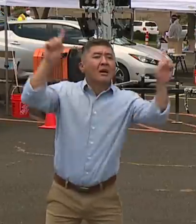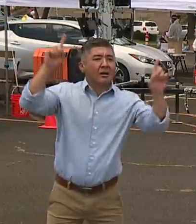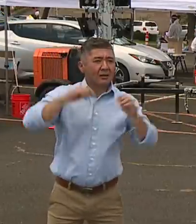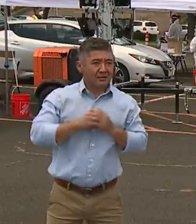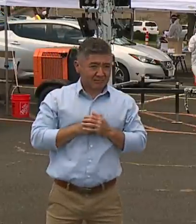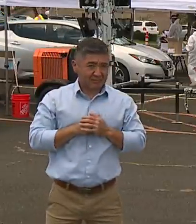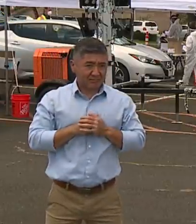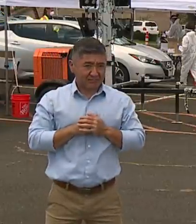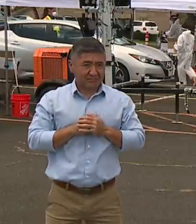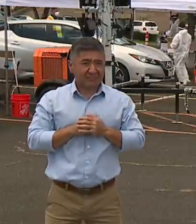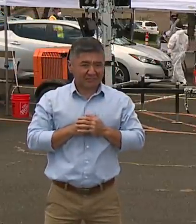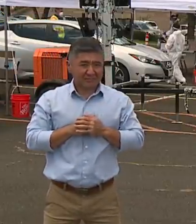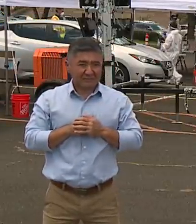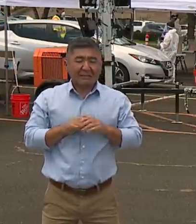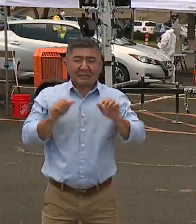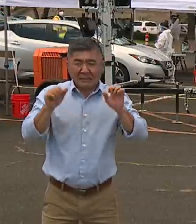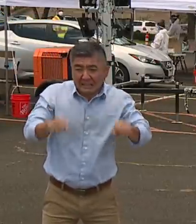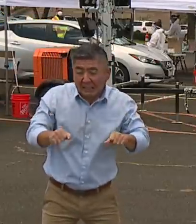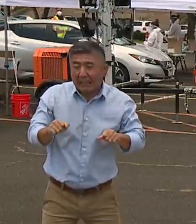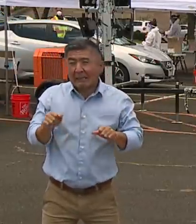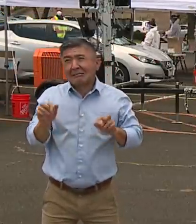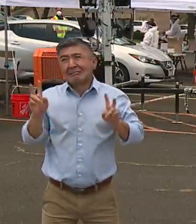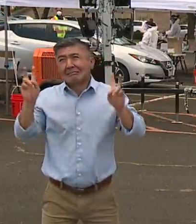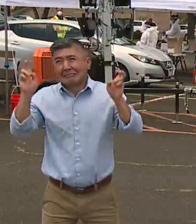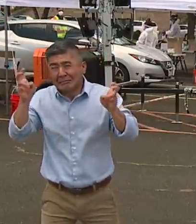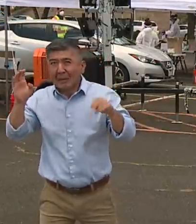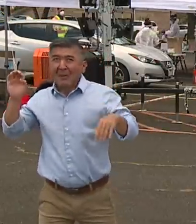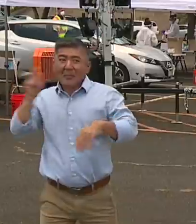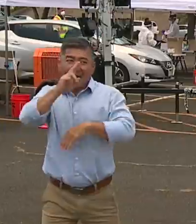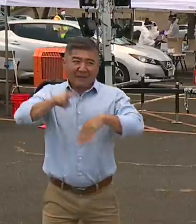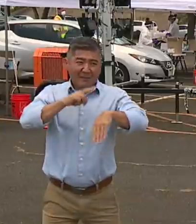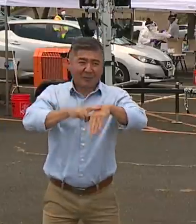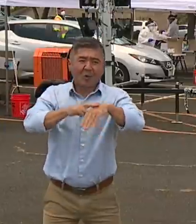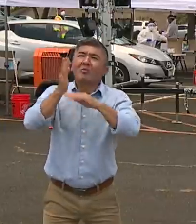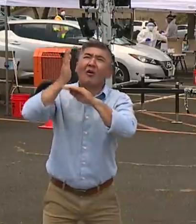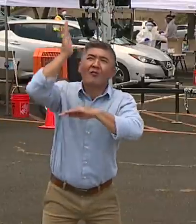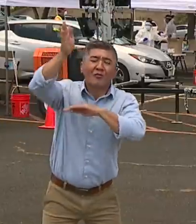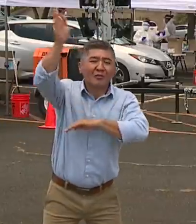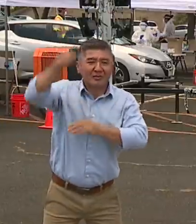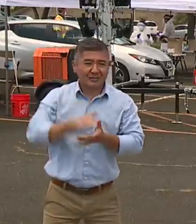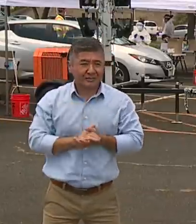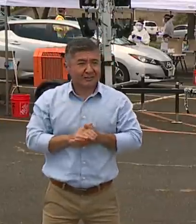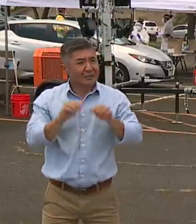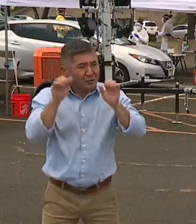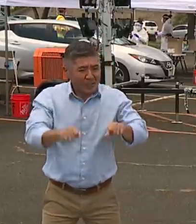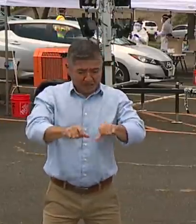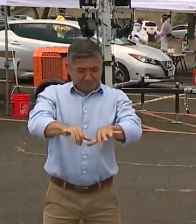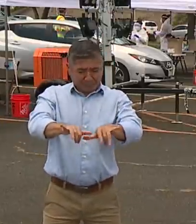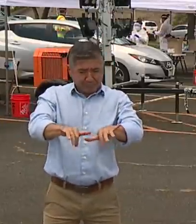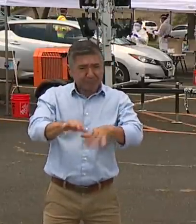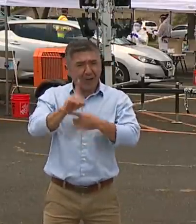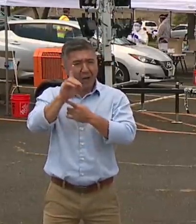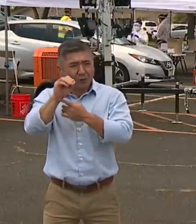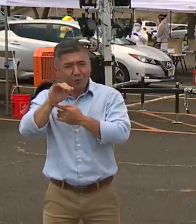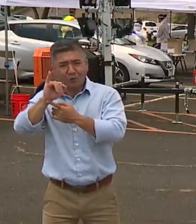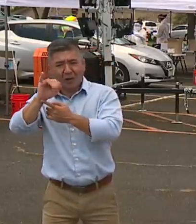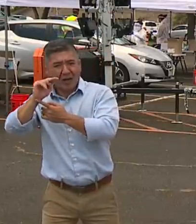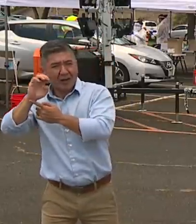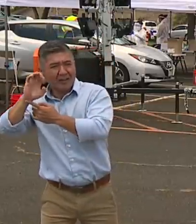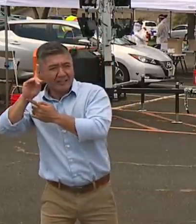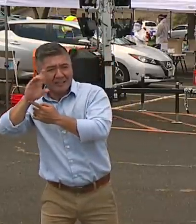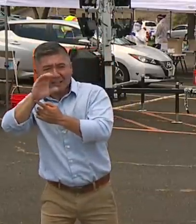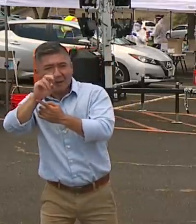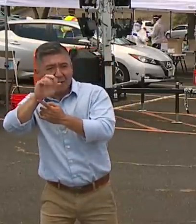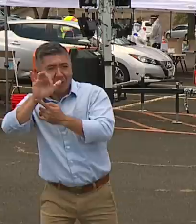people would consider it closer to normal. But again, come out and get tested. Do I need a COVID-19 test dot com over the next